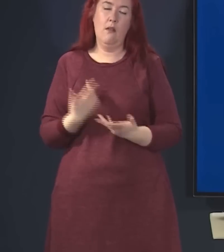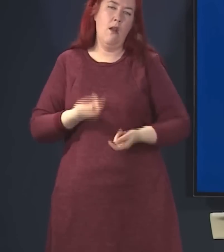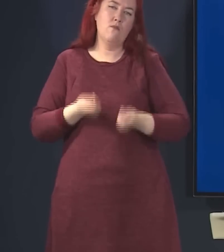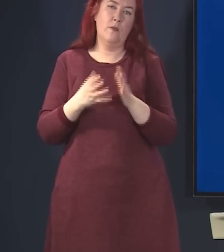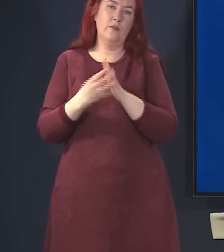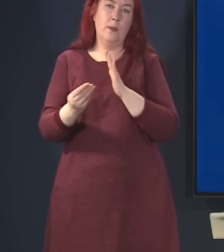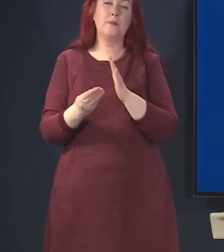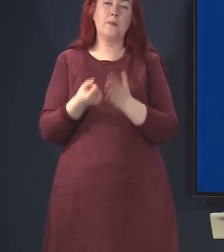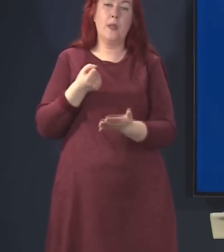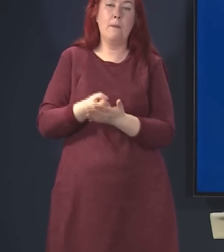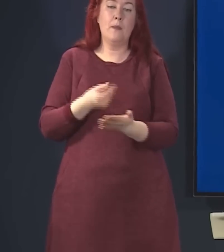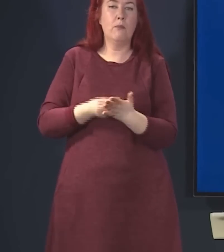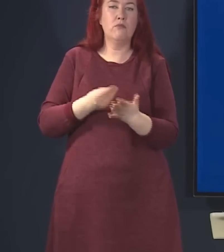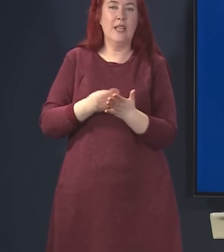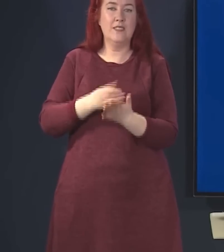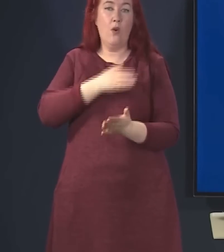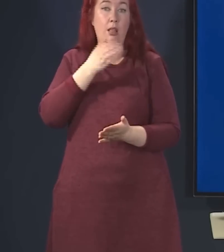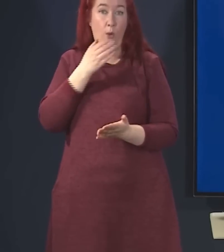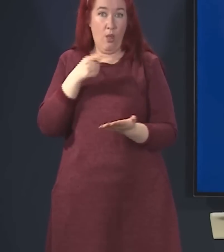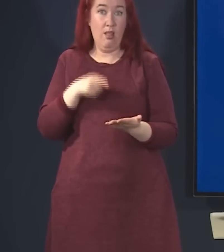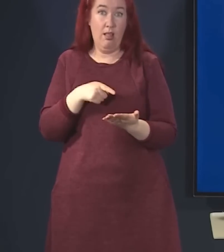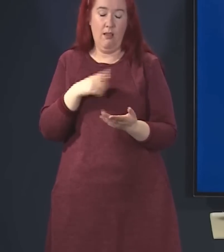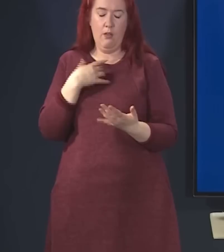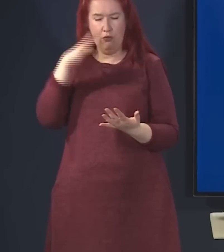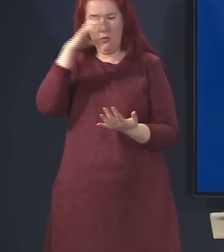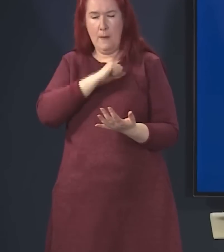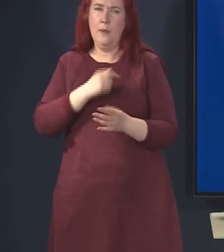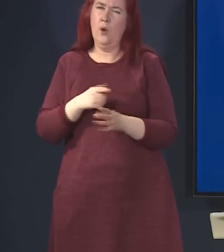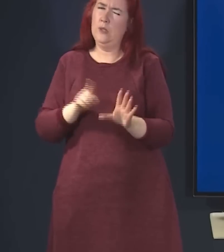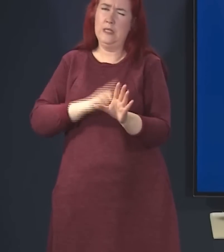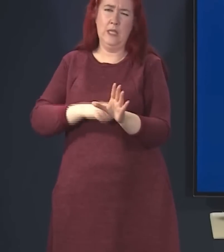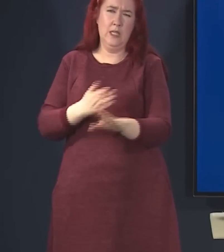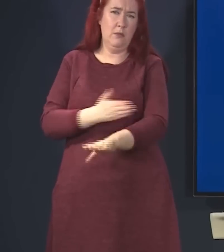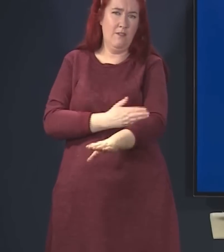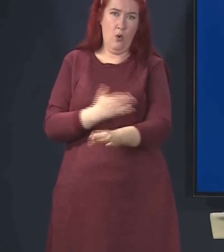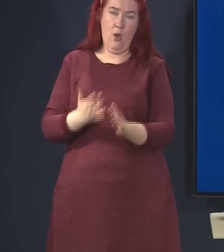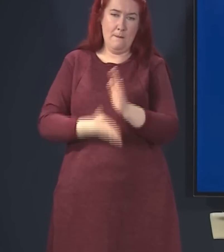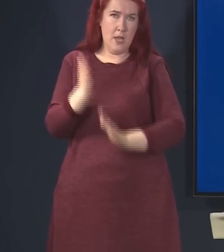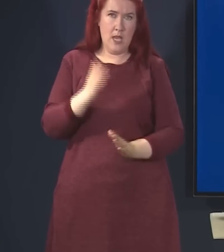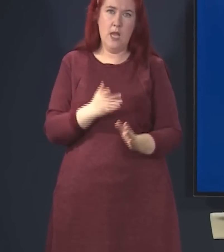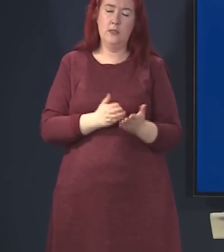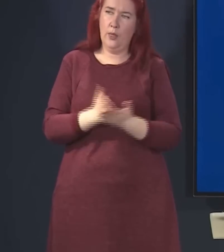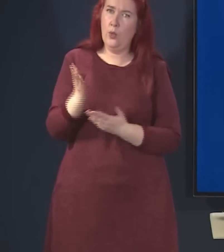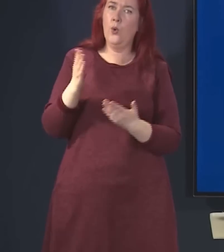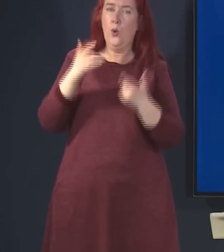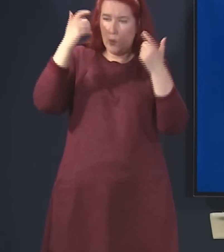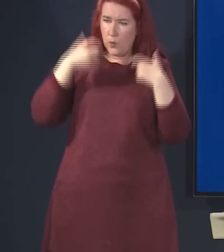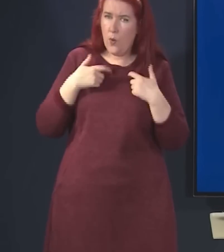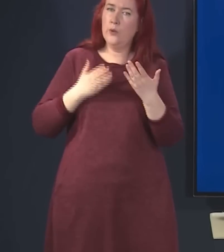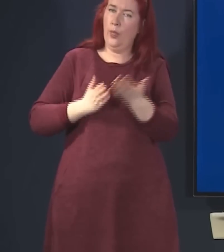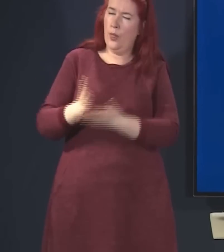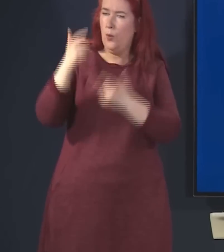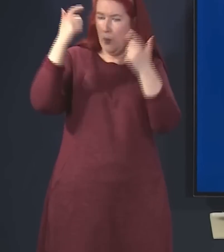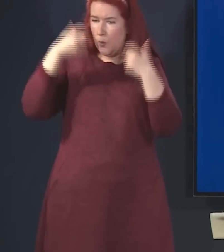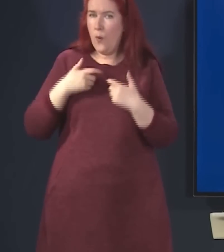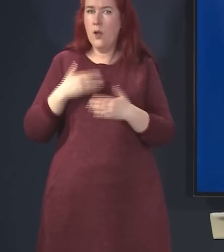earlier on. I well remember in the many years that it spent going through one court after another, you know,